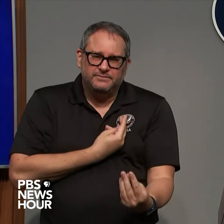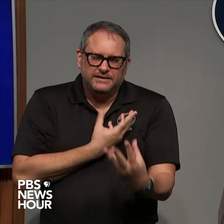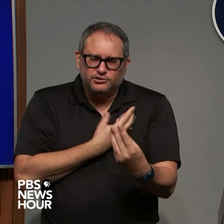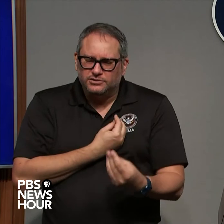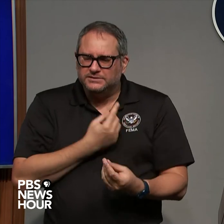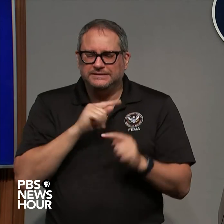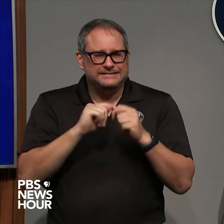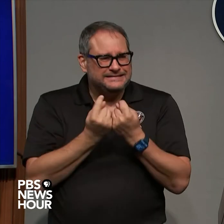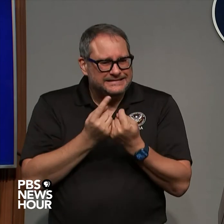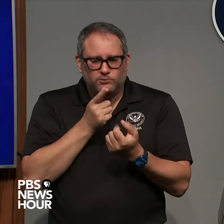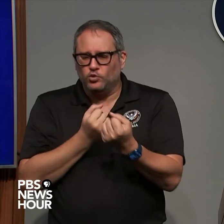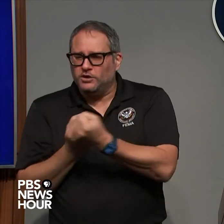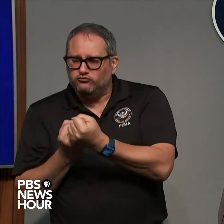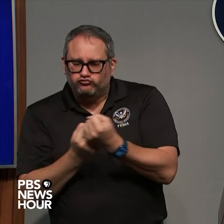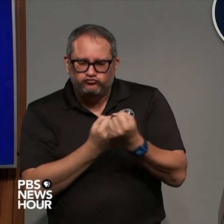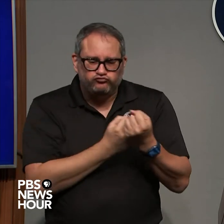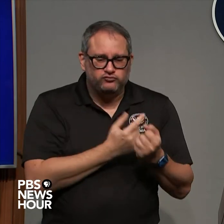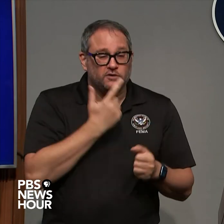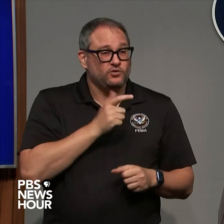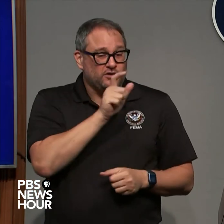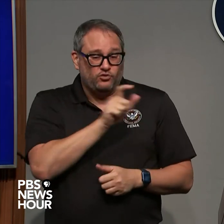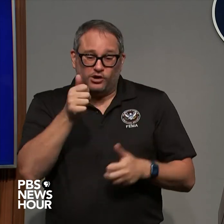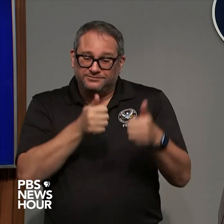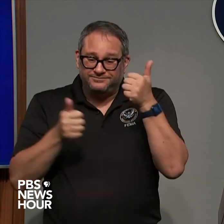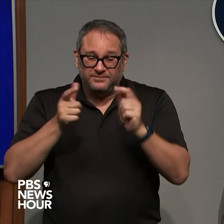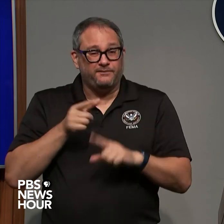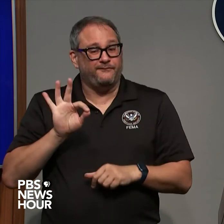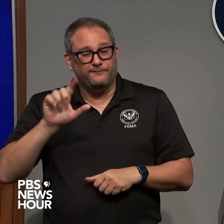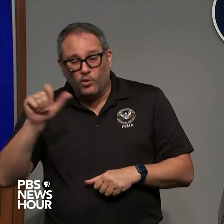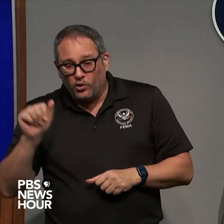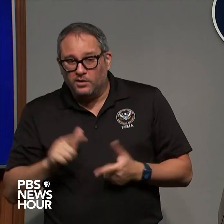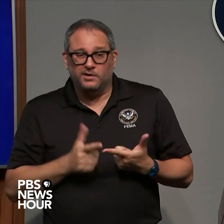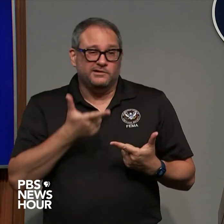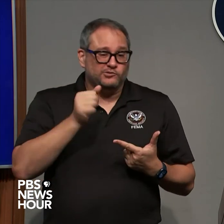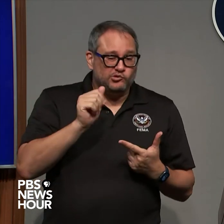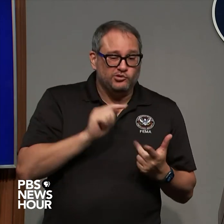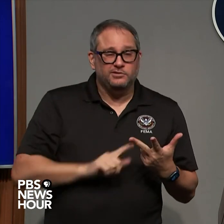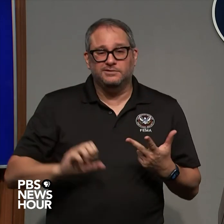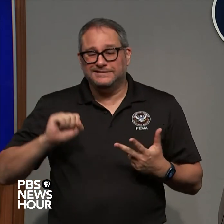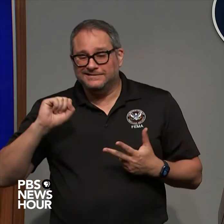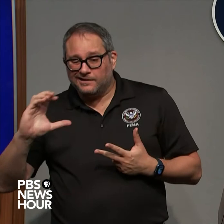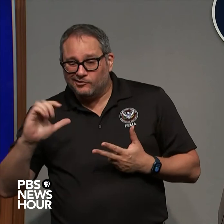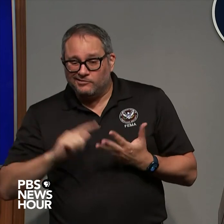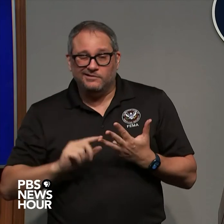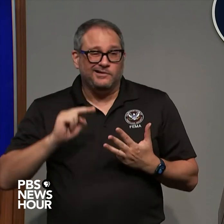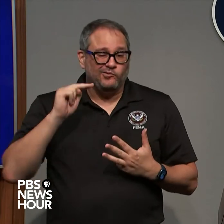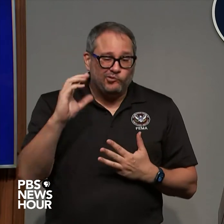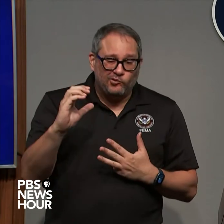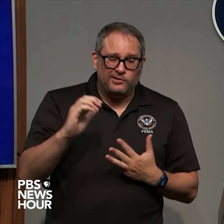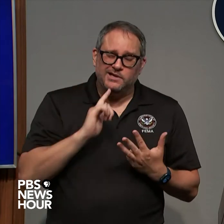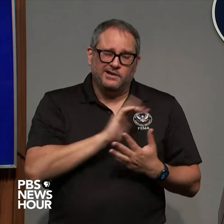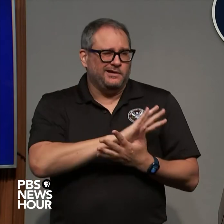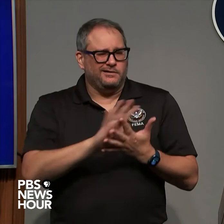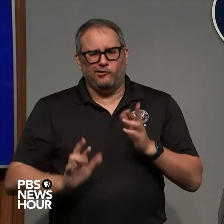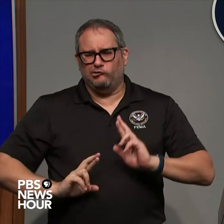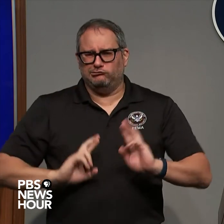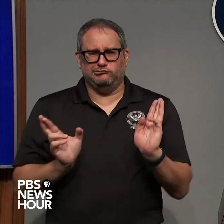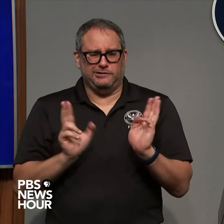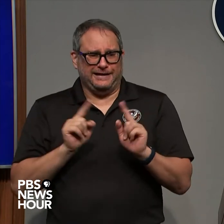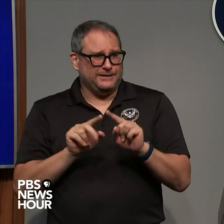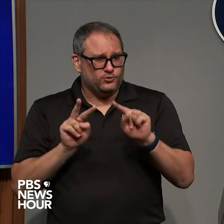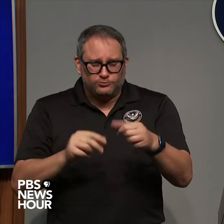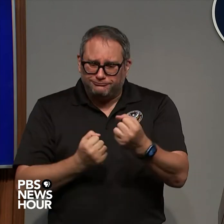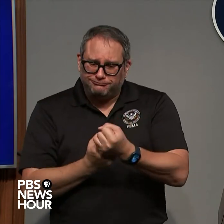in Florida Georgia South Carolina and North Carolina they're in contact with state